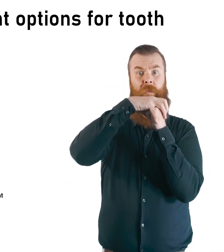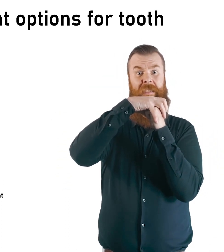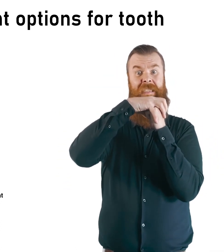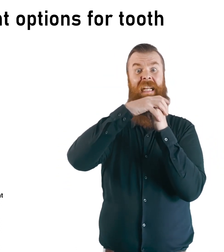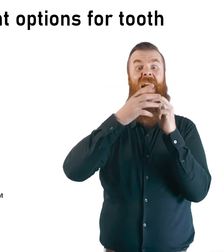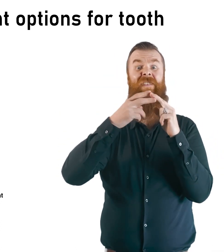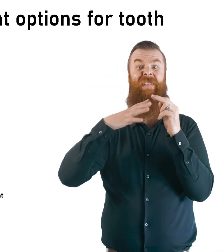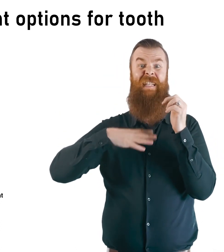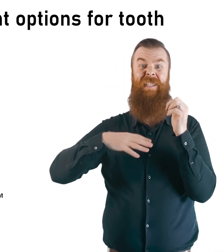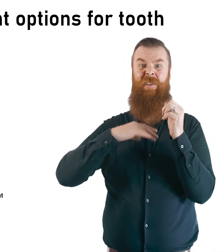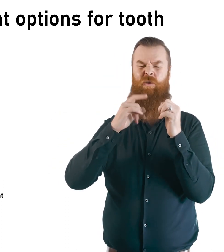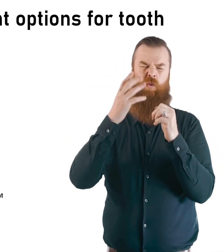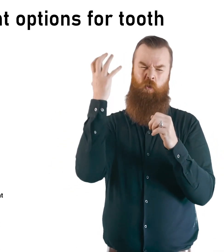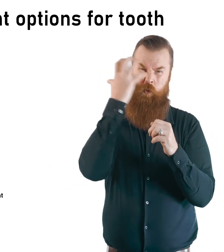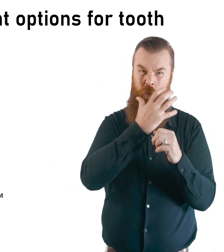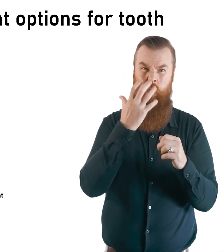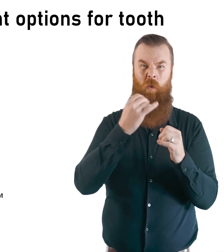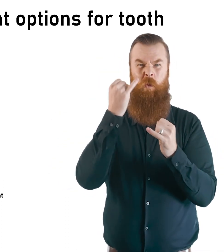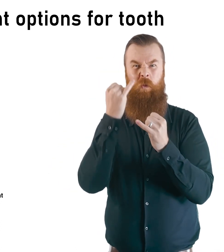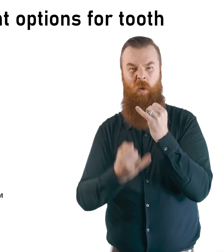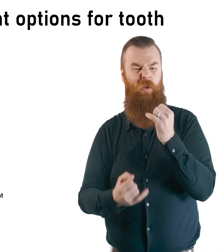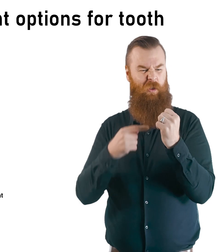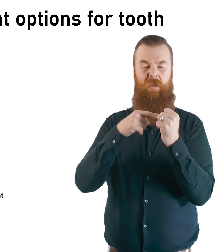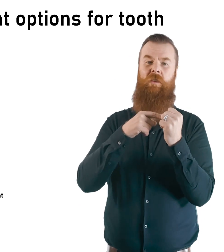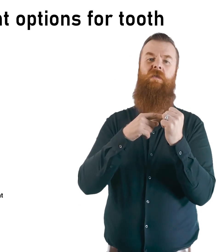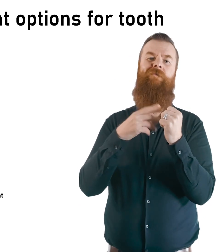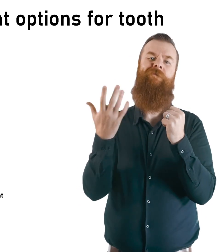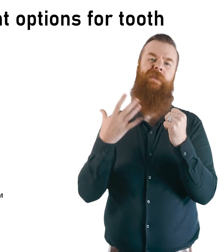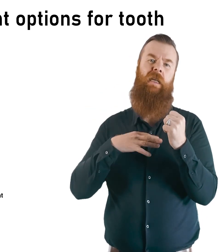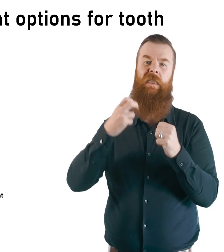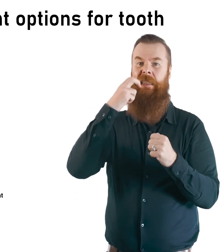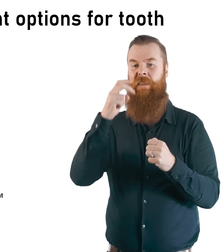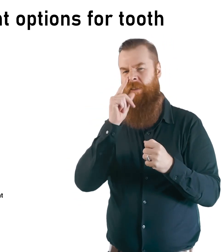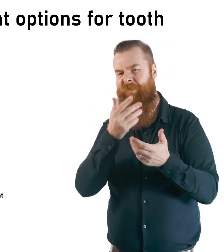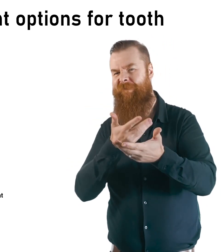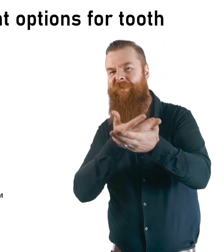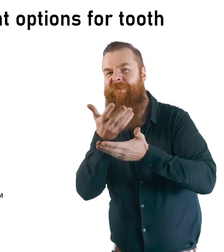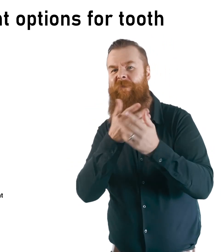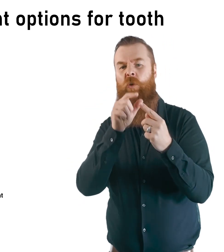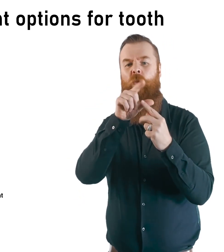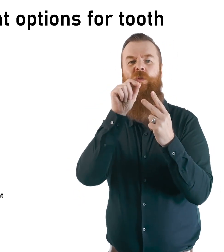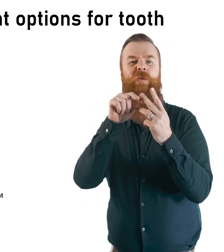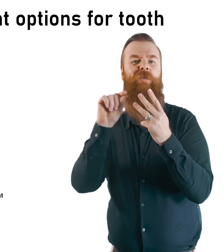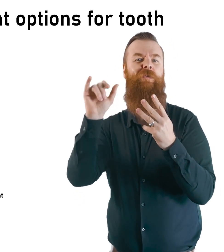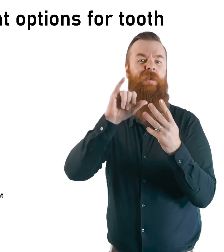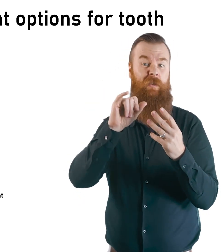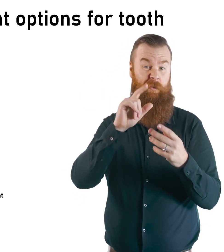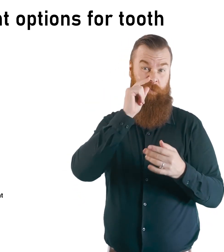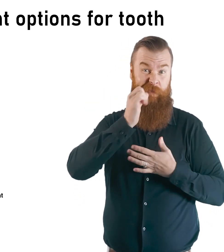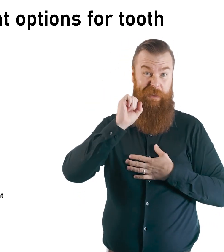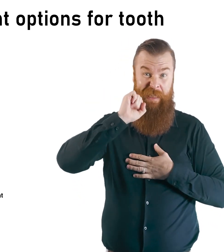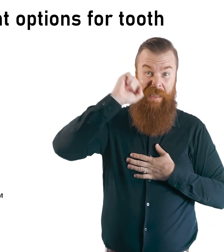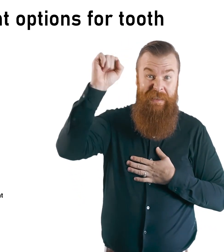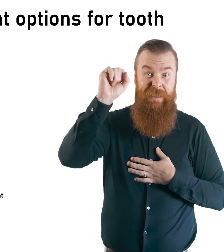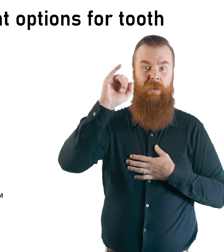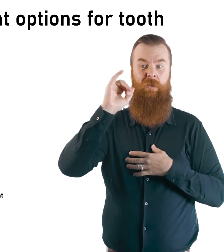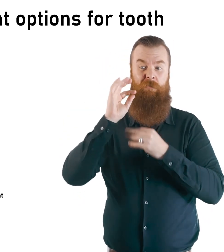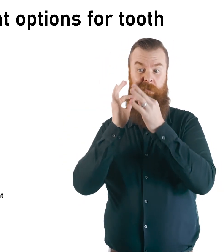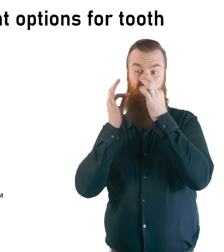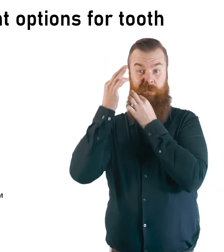If a tooth needs to be removed, your dentist will tell you about the different ways to fill the space. This video